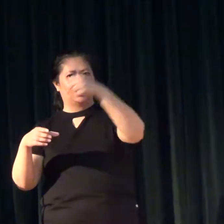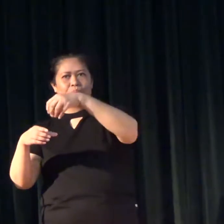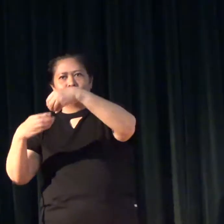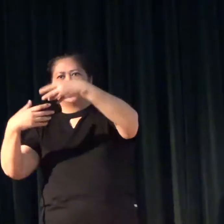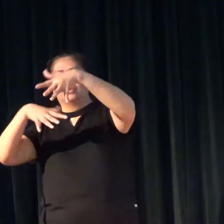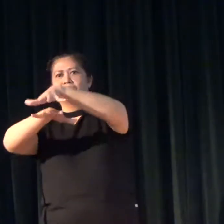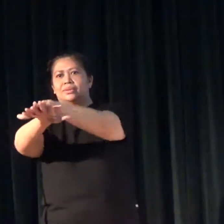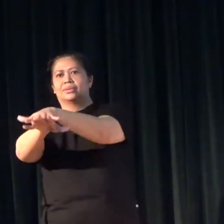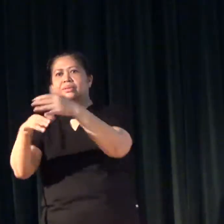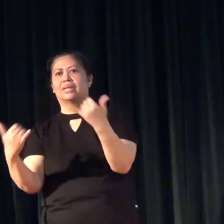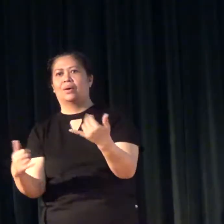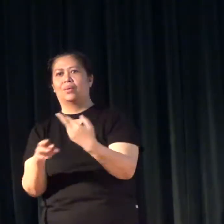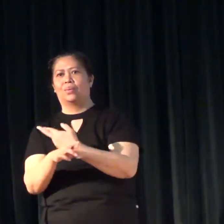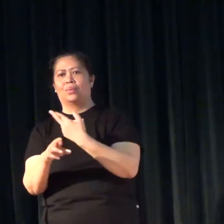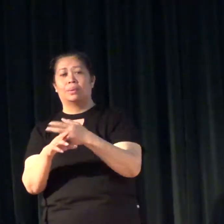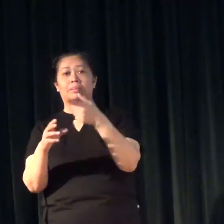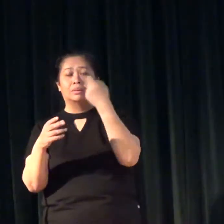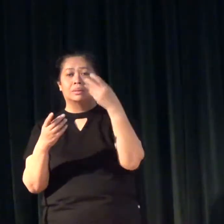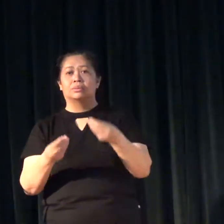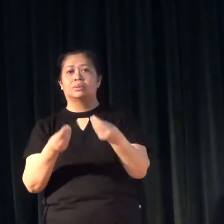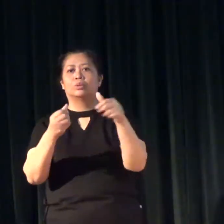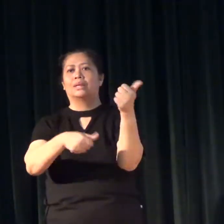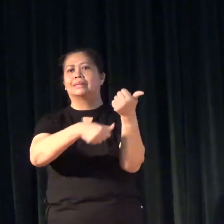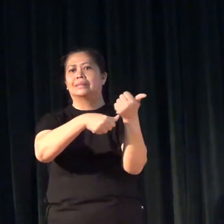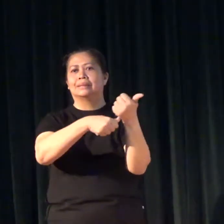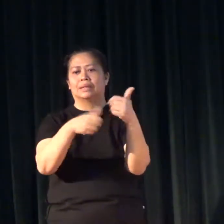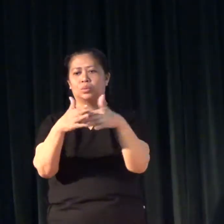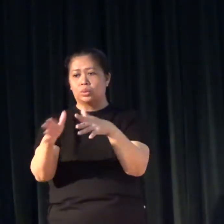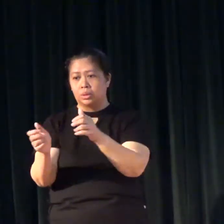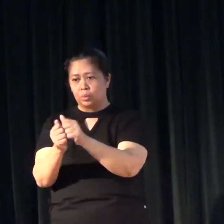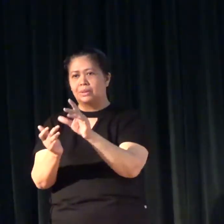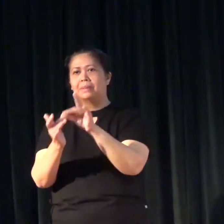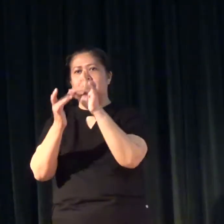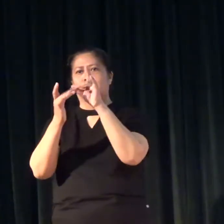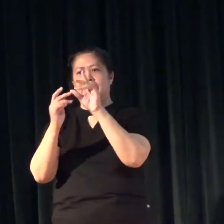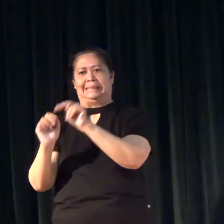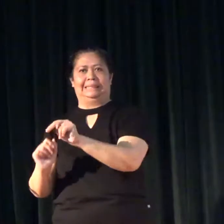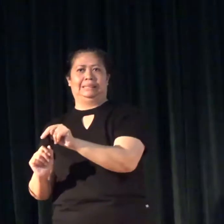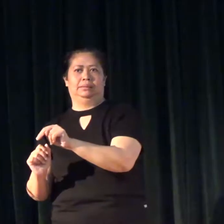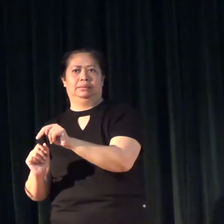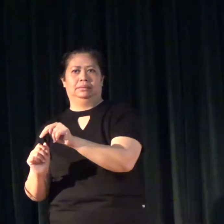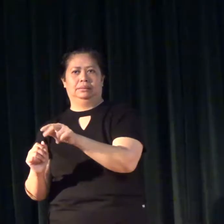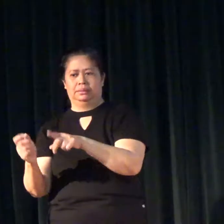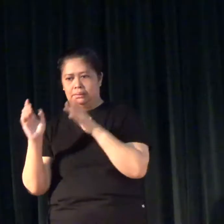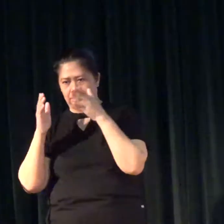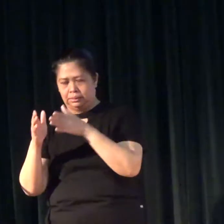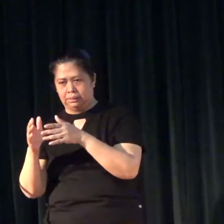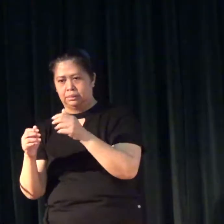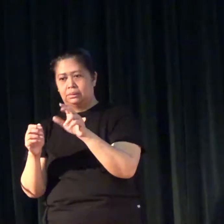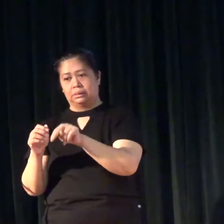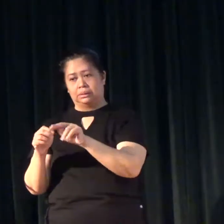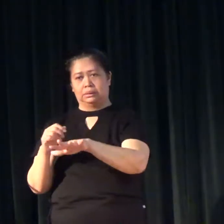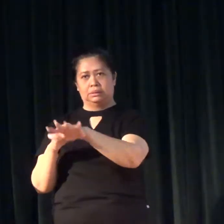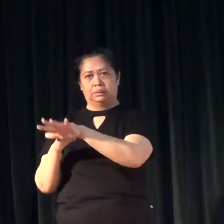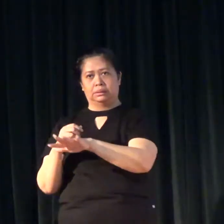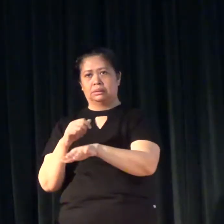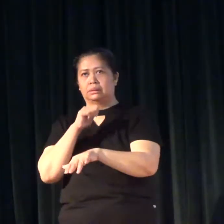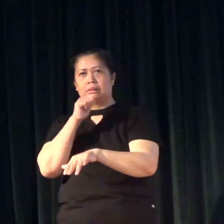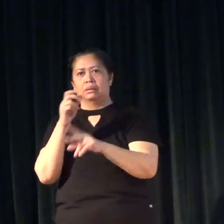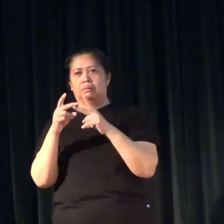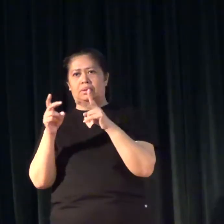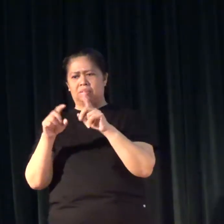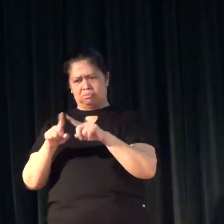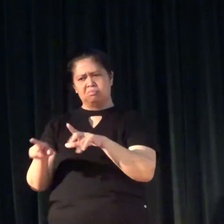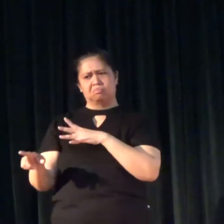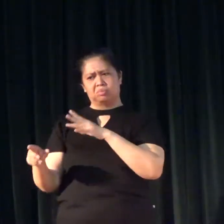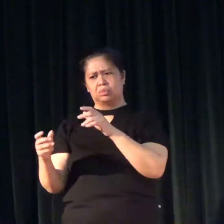So because you provide assistance to students with special education needs, and those needs are not very